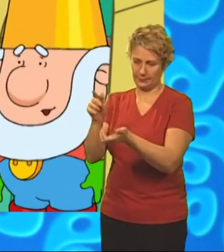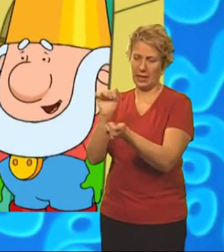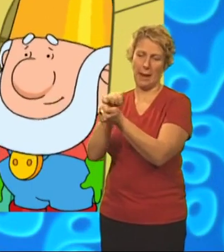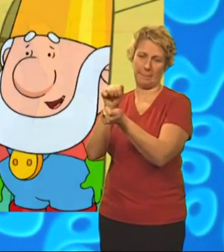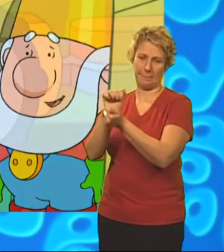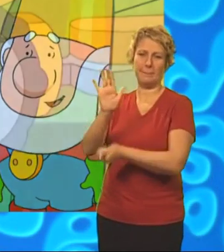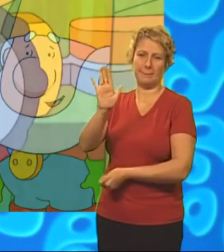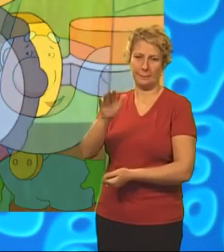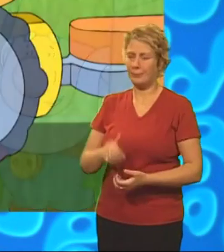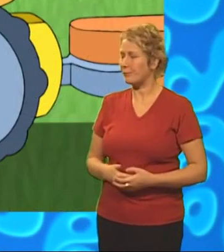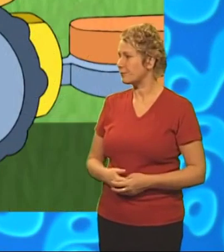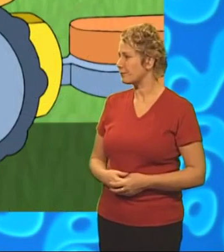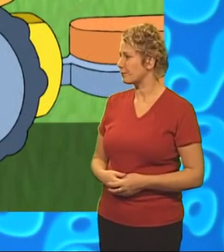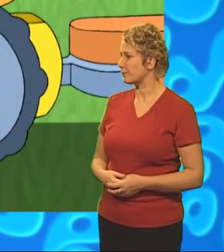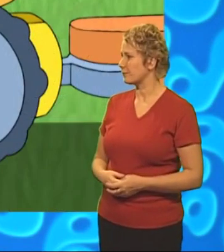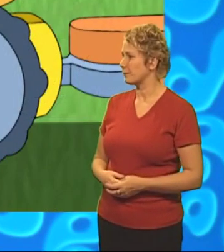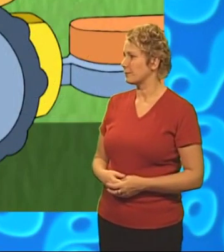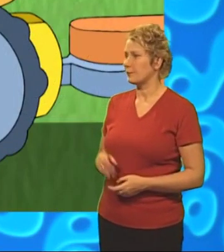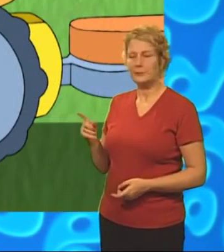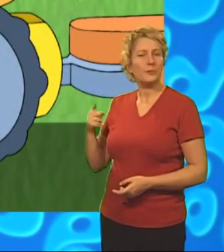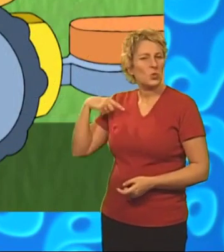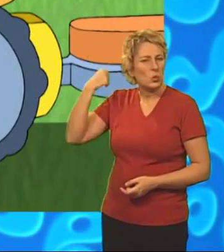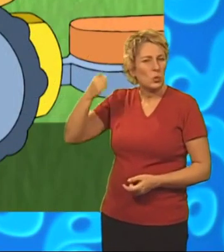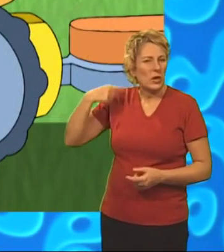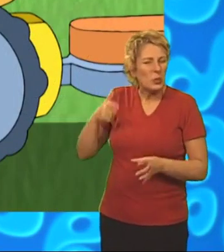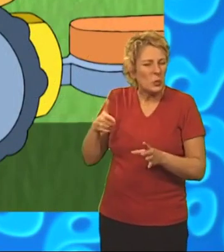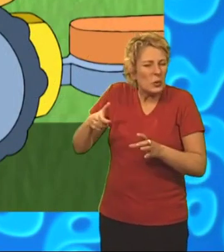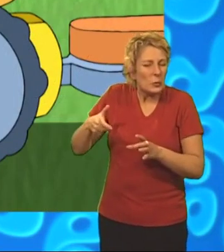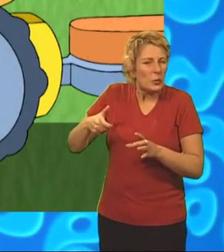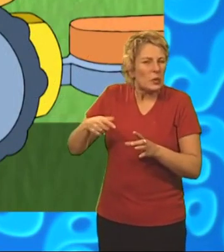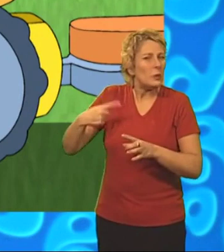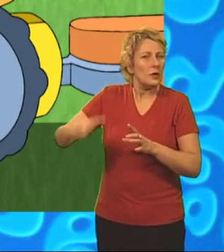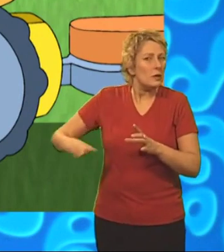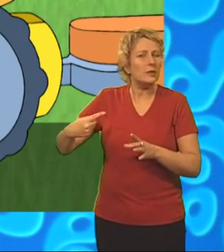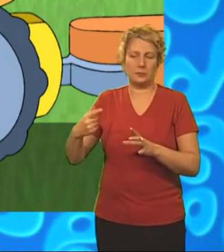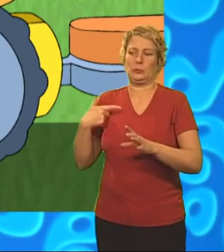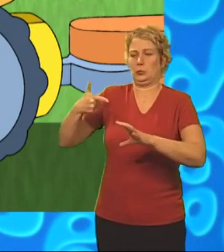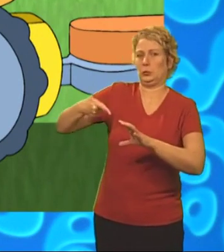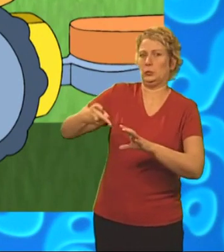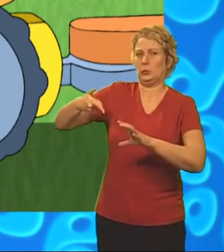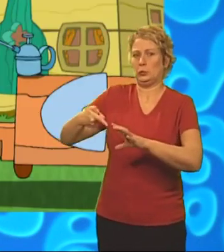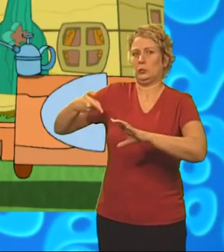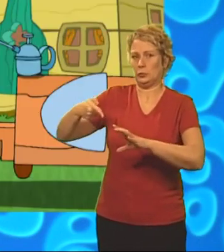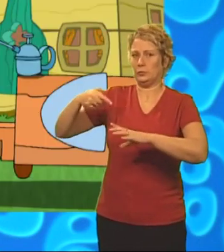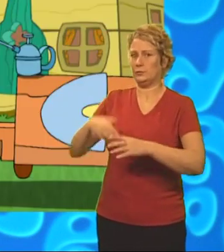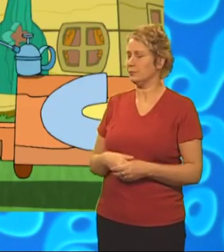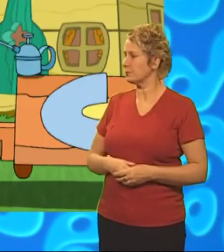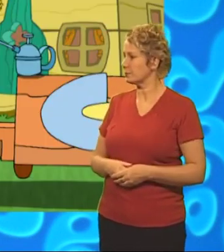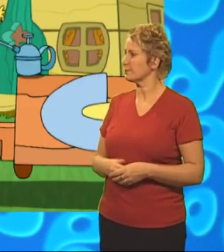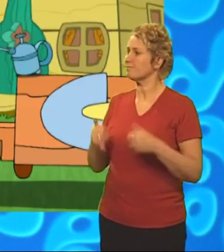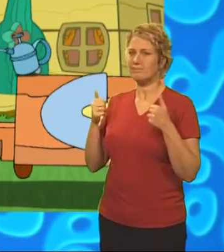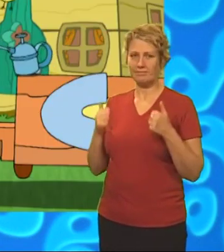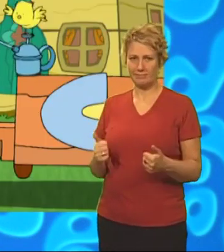You keep it. We'll just fix that squeaky wheel before we see Percy, eh? There.